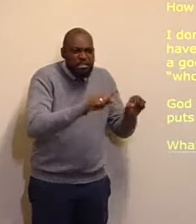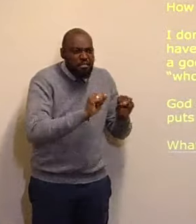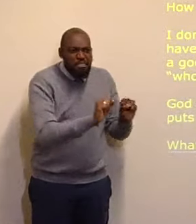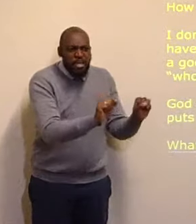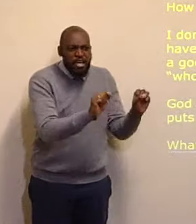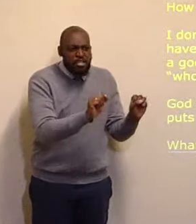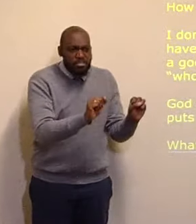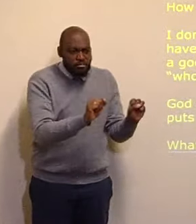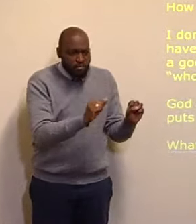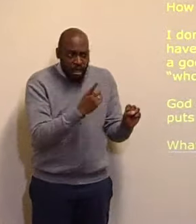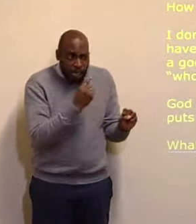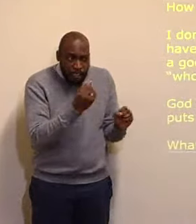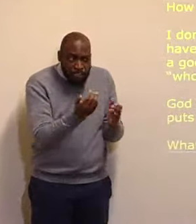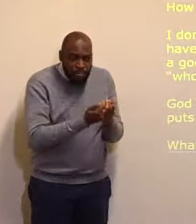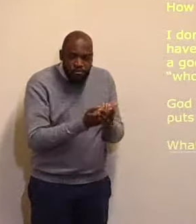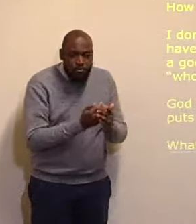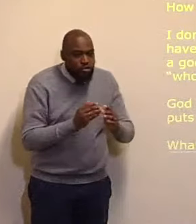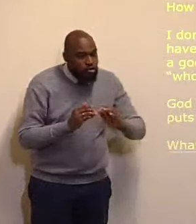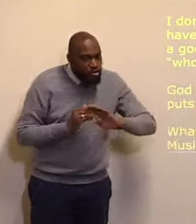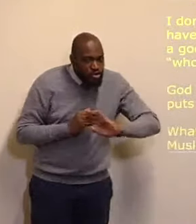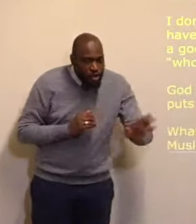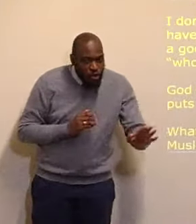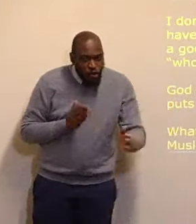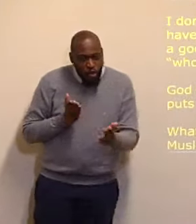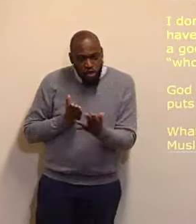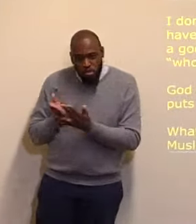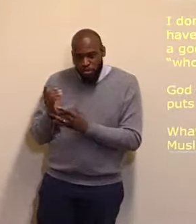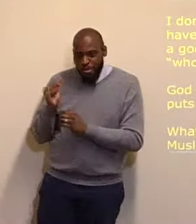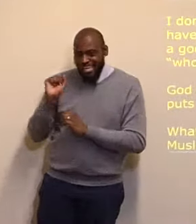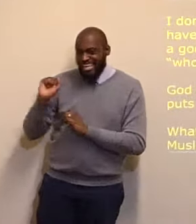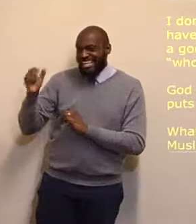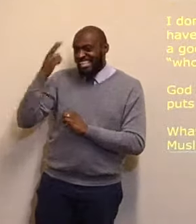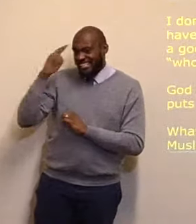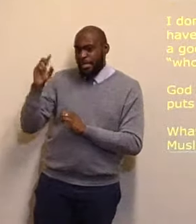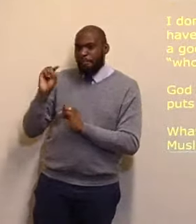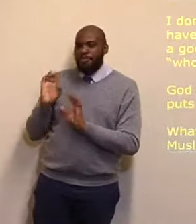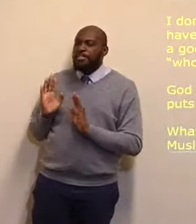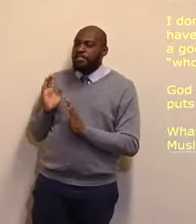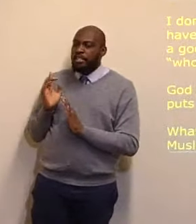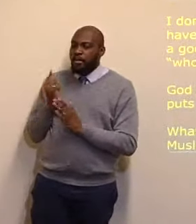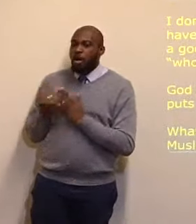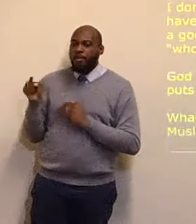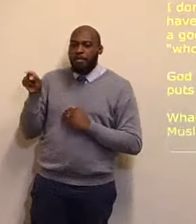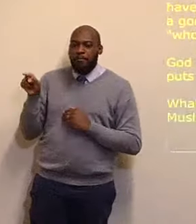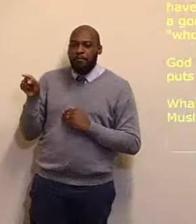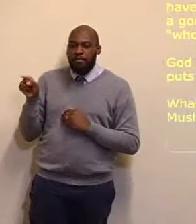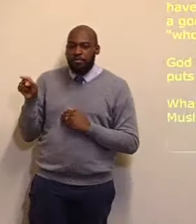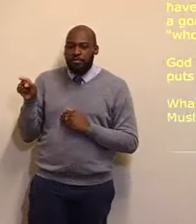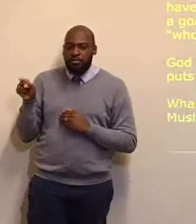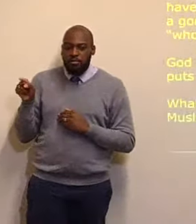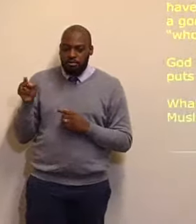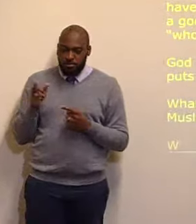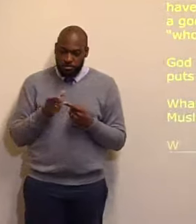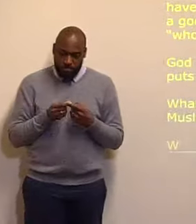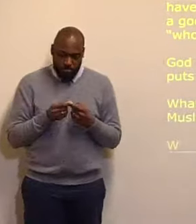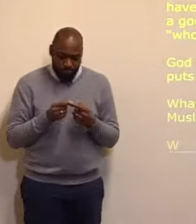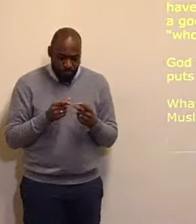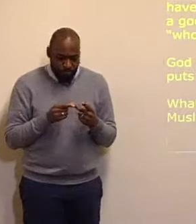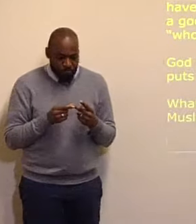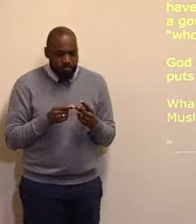it is through his name, I know all the name, will do, whosoever. The second thing, the second thing, which